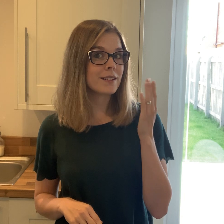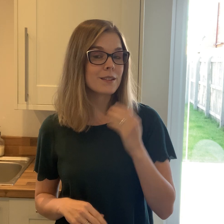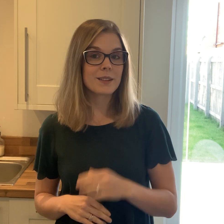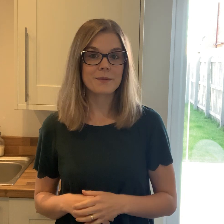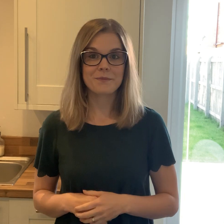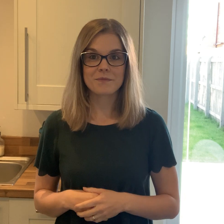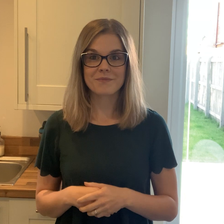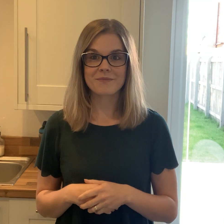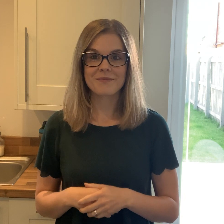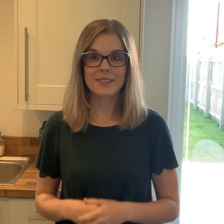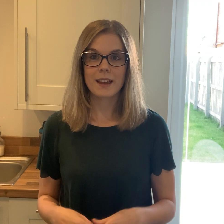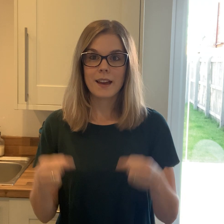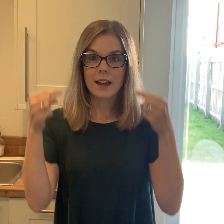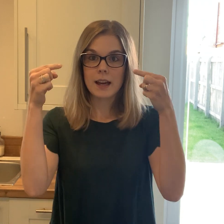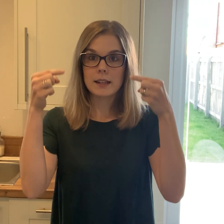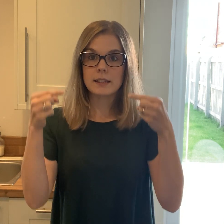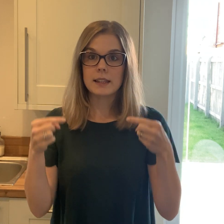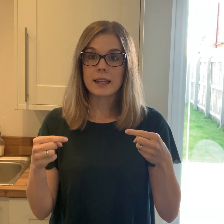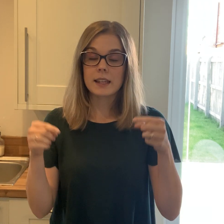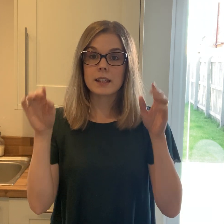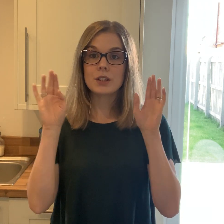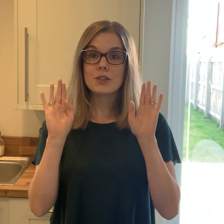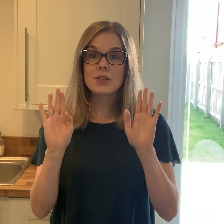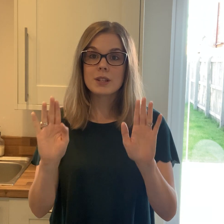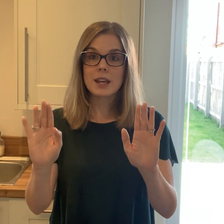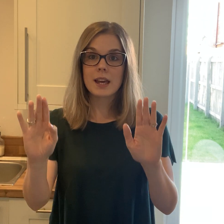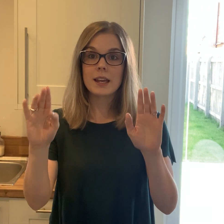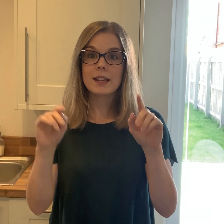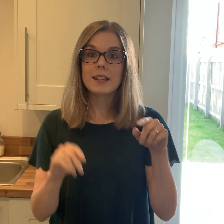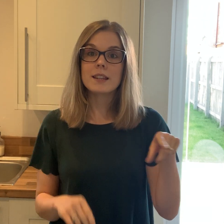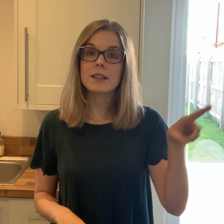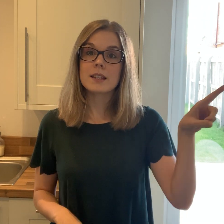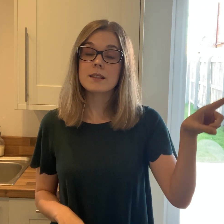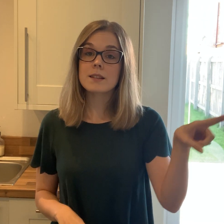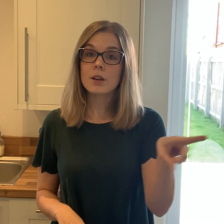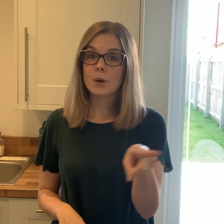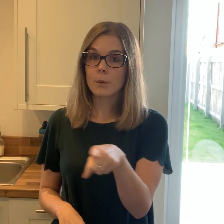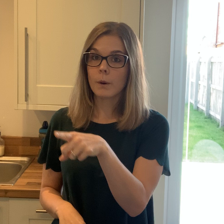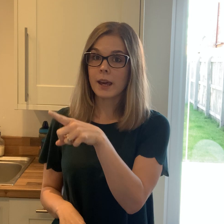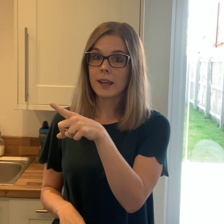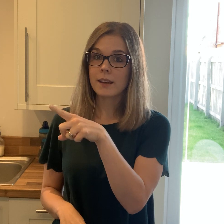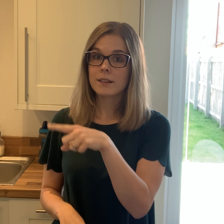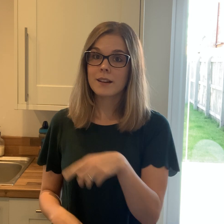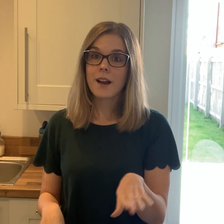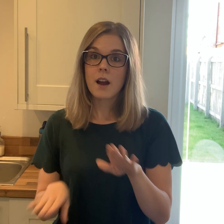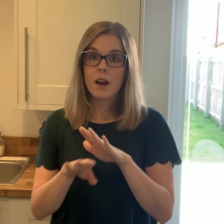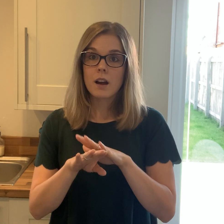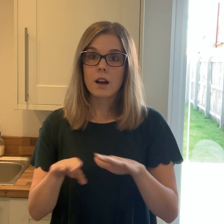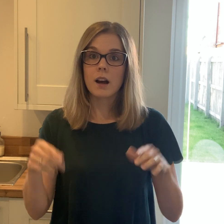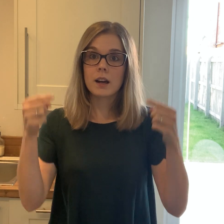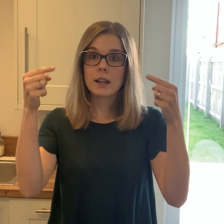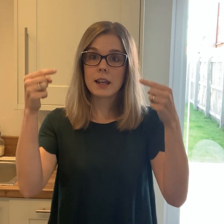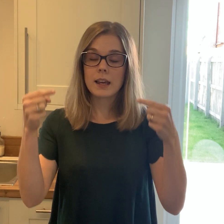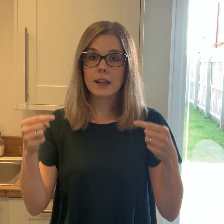Let it stay this way Can't let